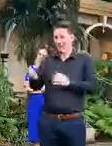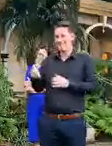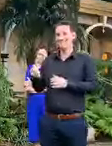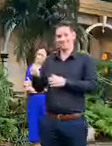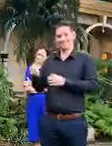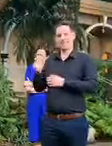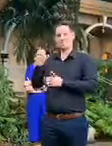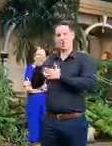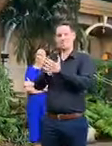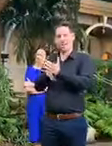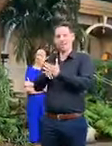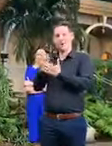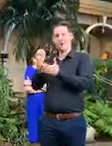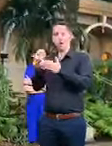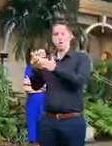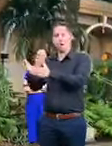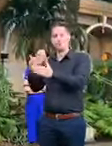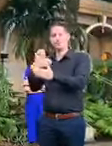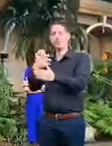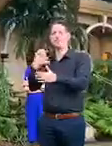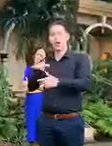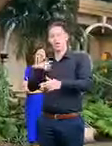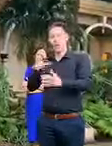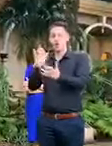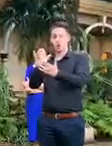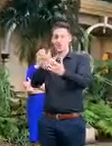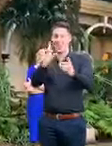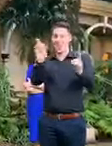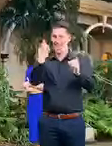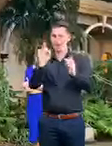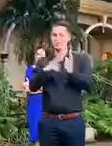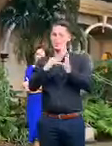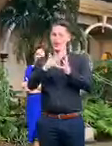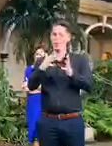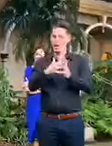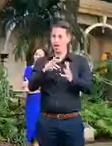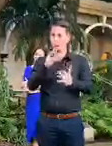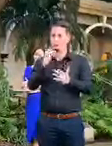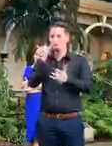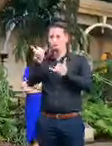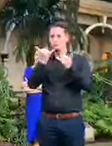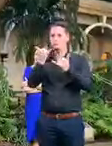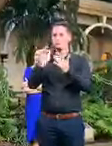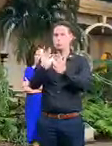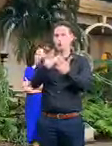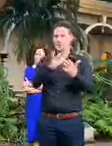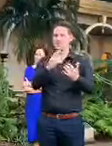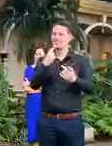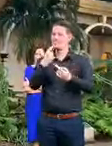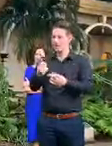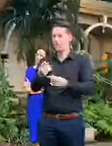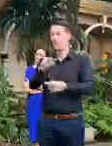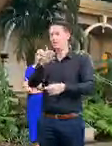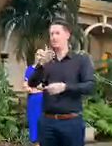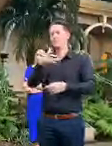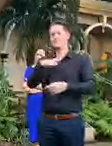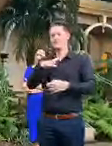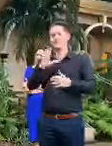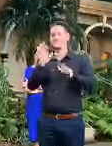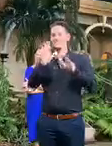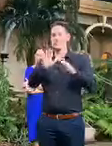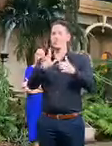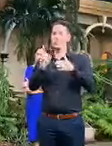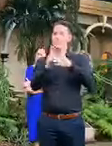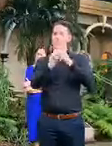on board so that's why they're all being contacted by new south wales to tell them that they need to go into